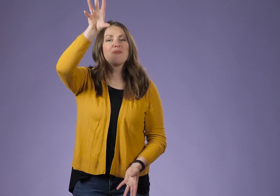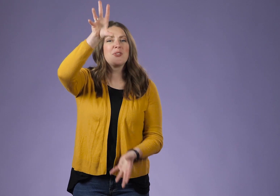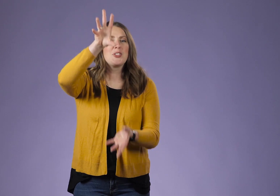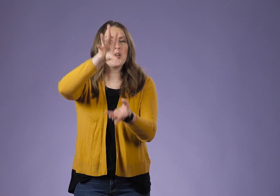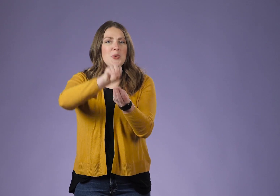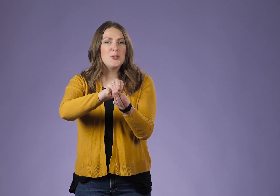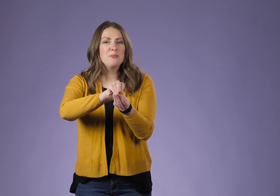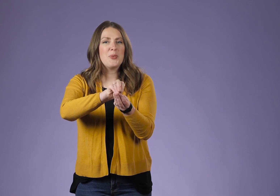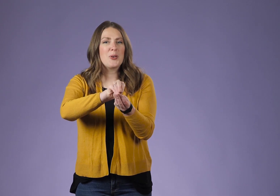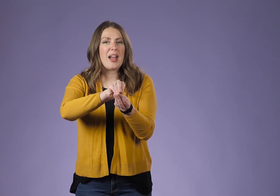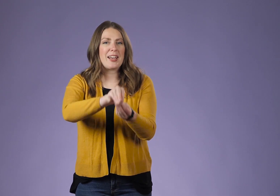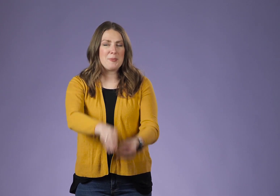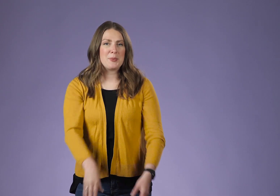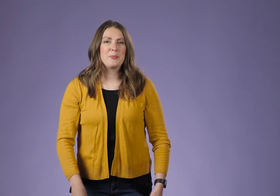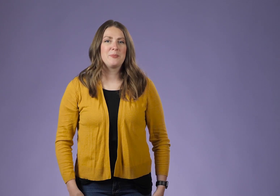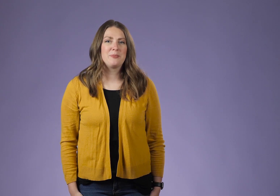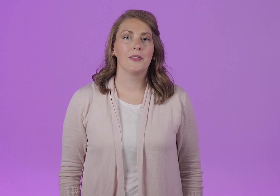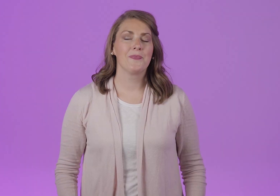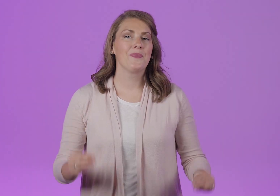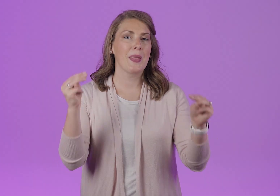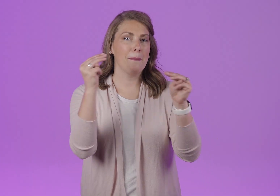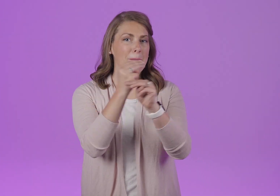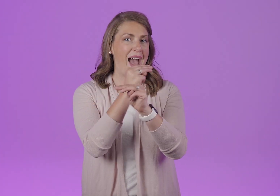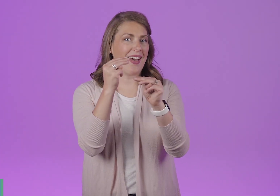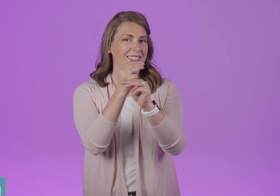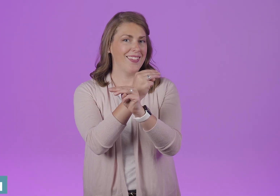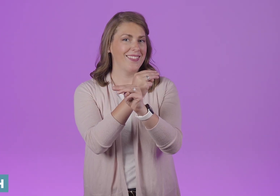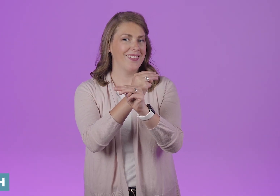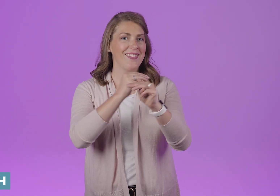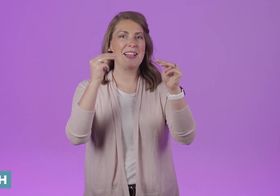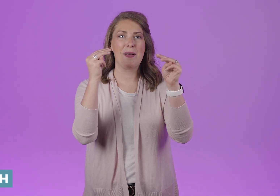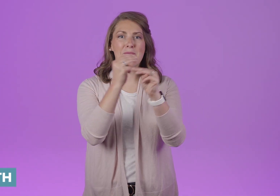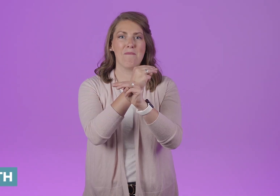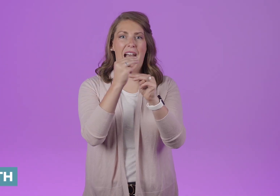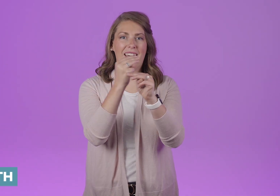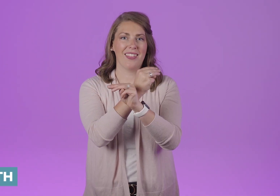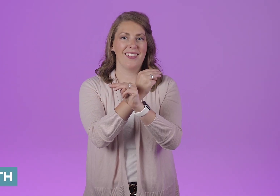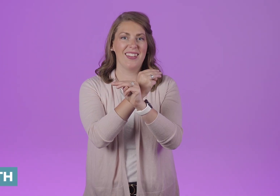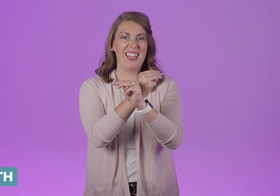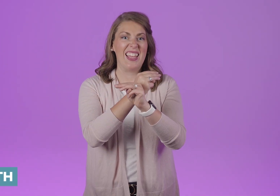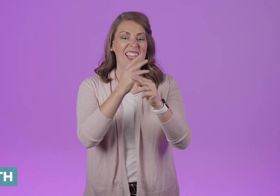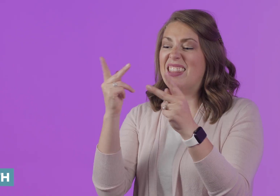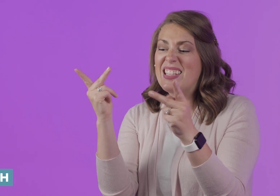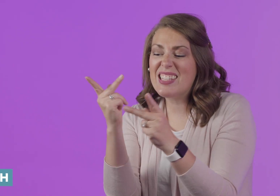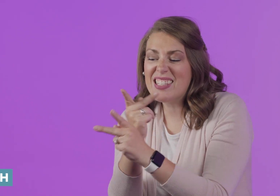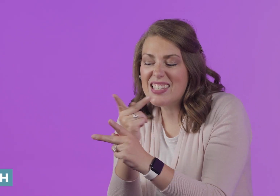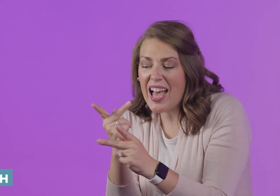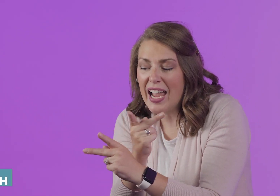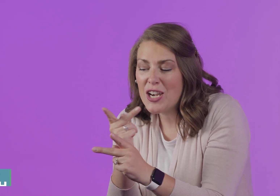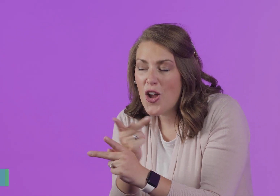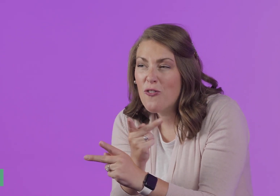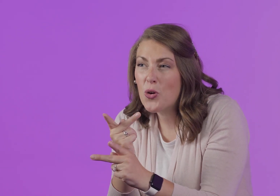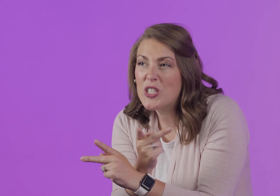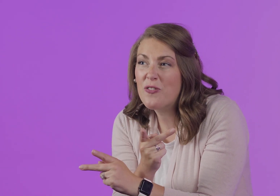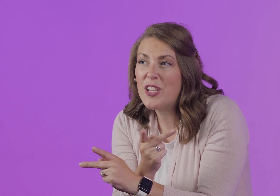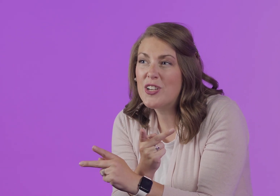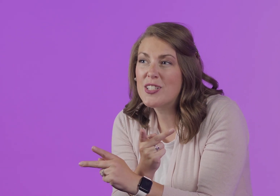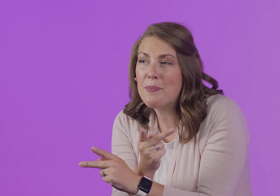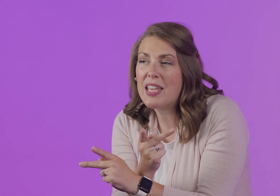Total, or add up. Math. Math. This is the sign for to figure something